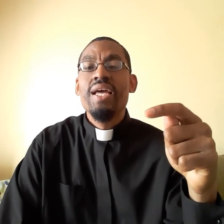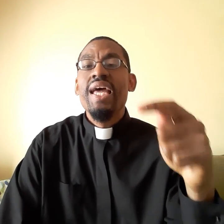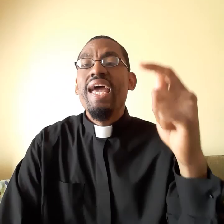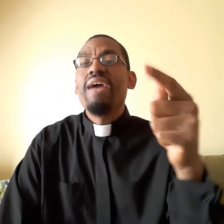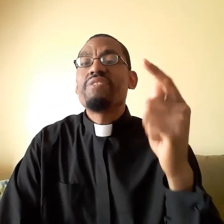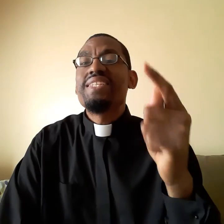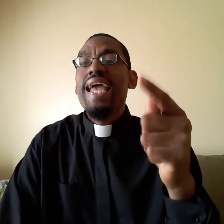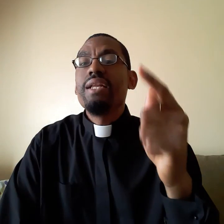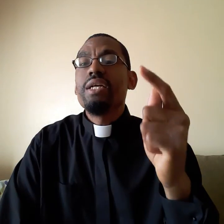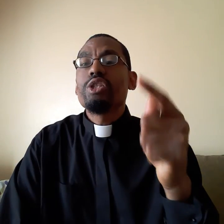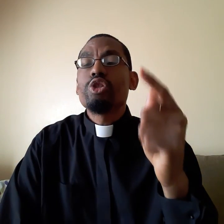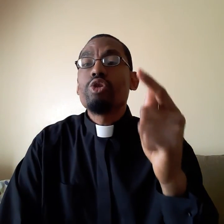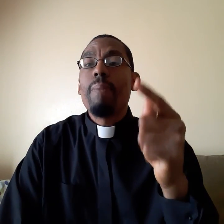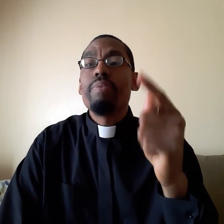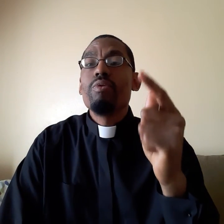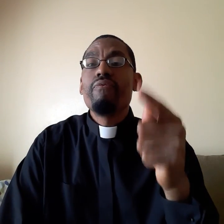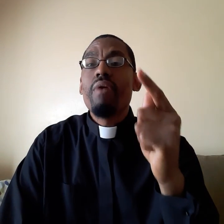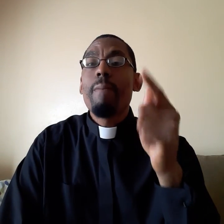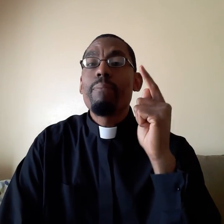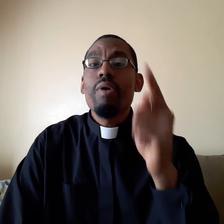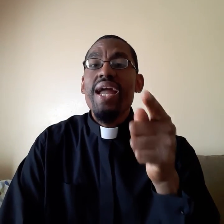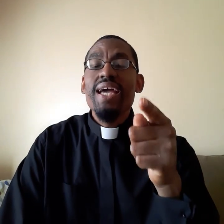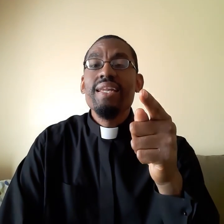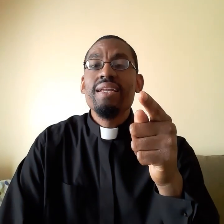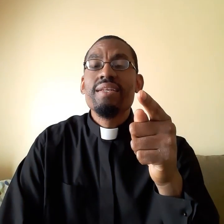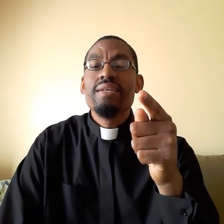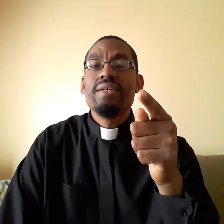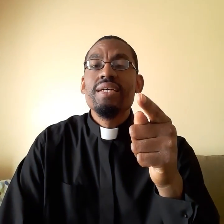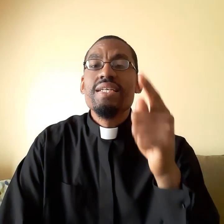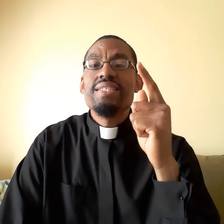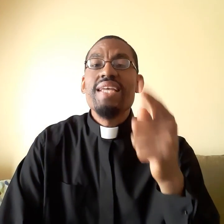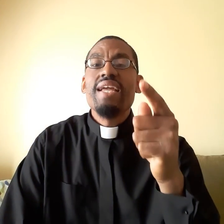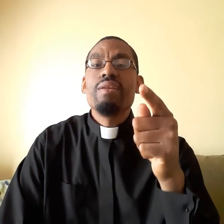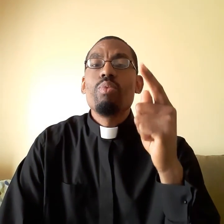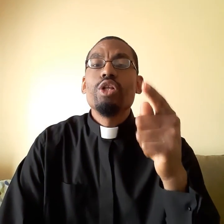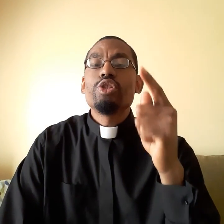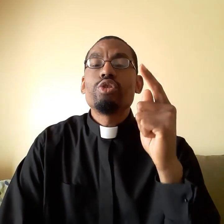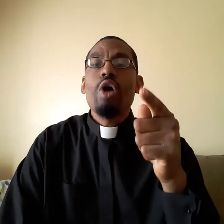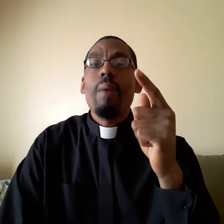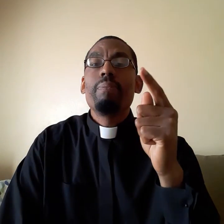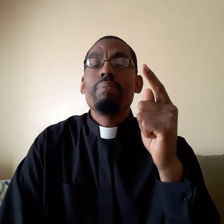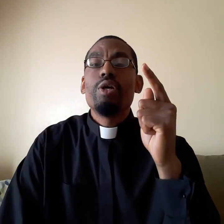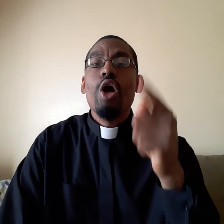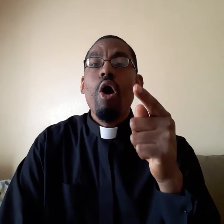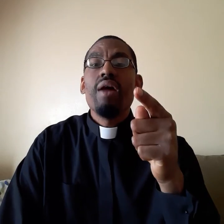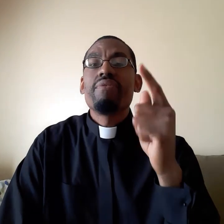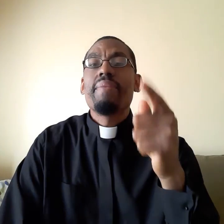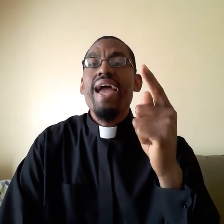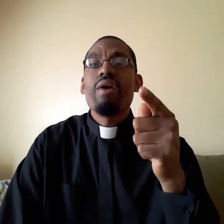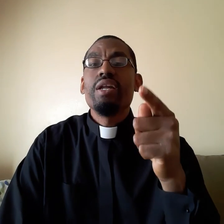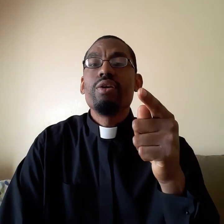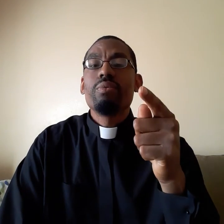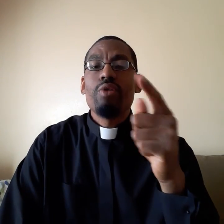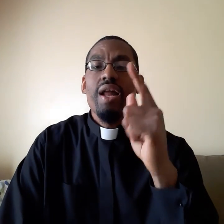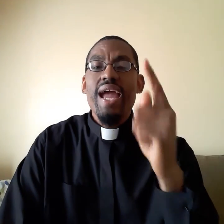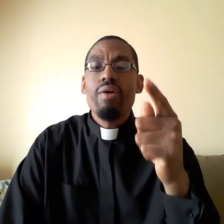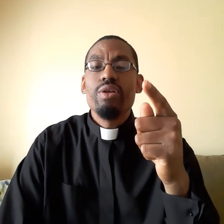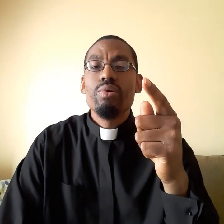If Satan could stop you from praying Satan will stop God from hearing you not hearing you